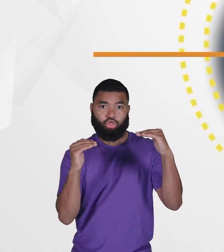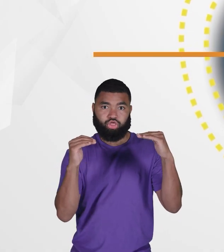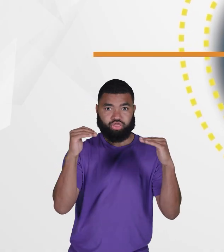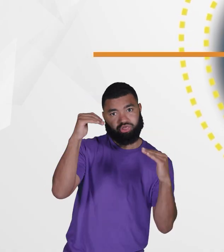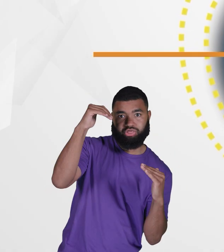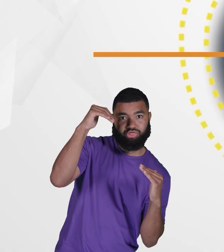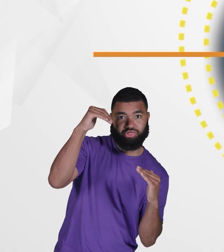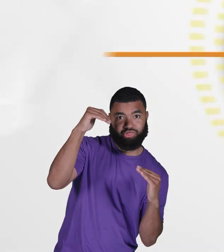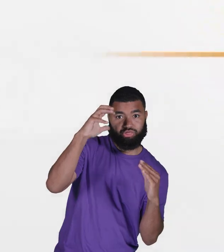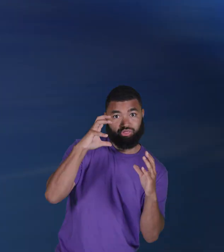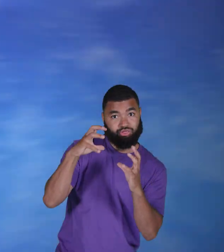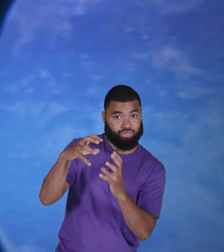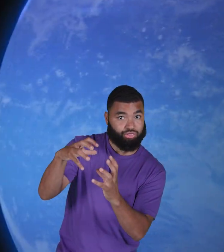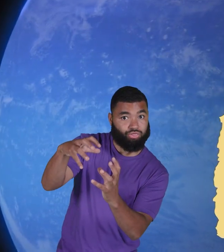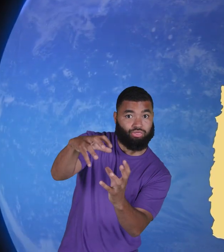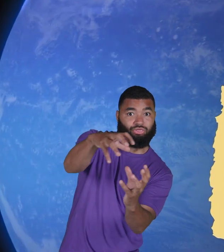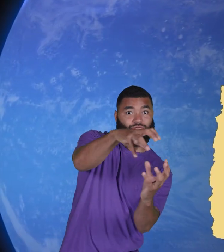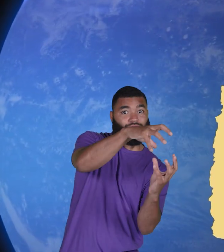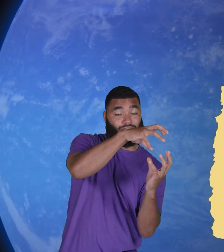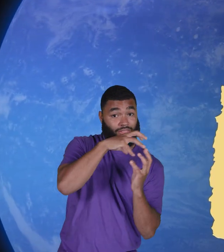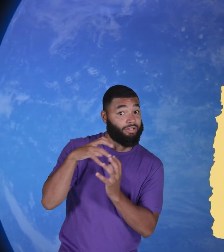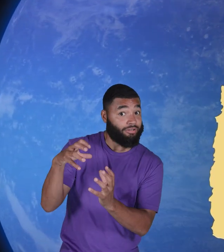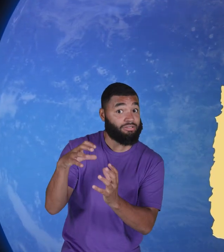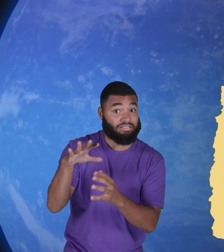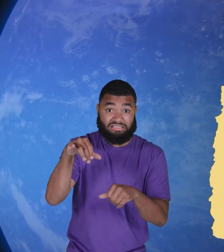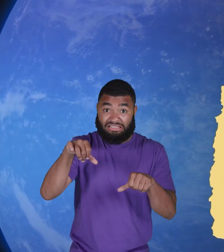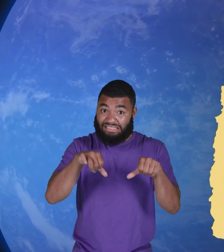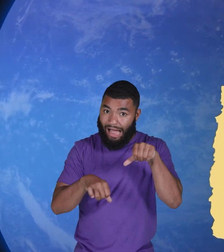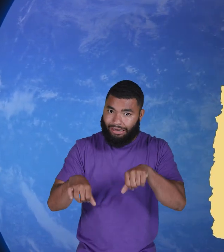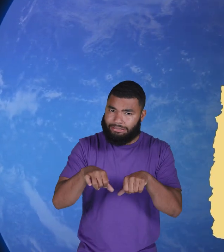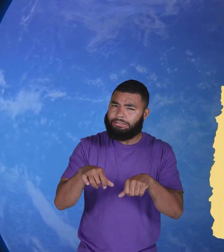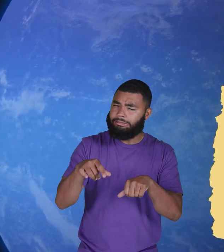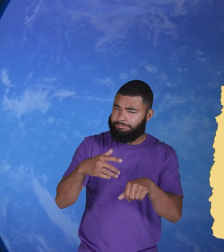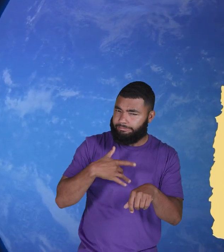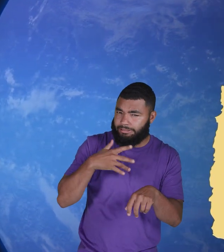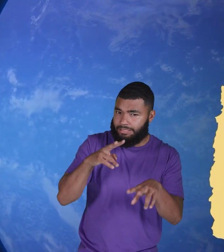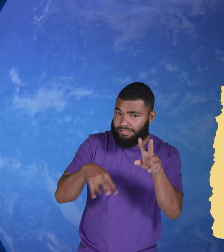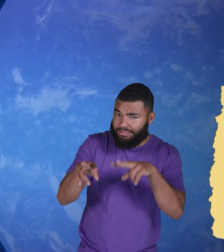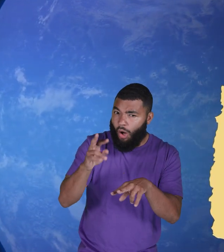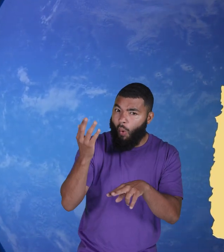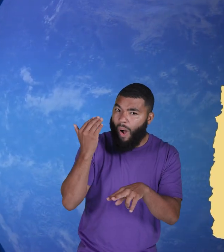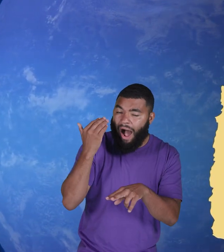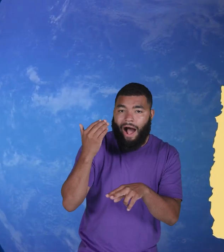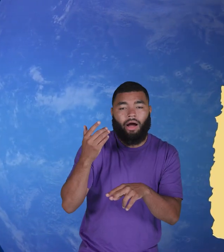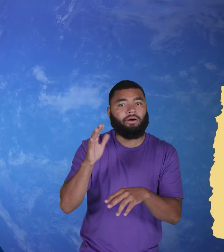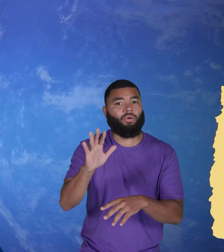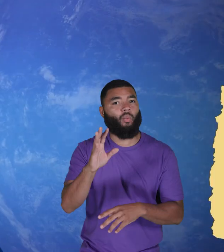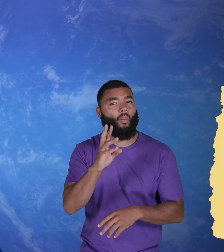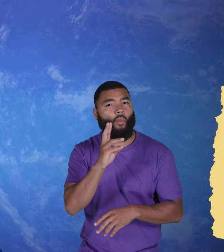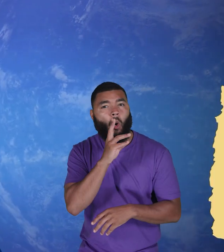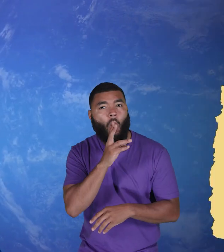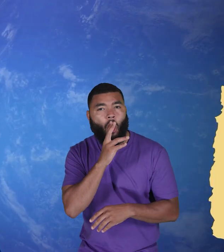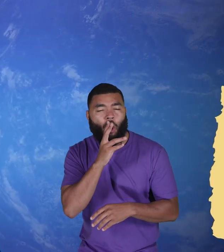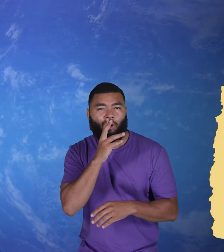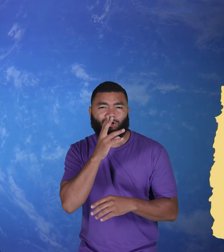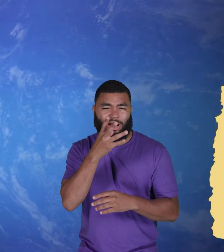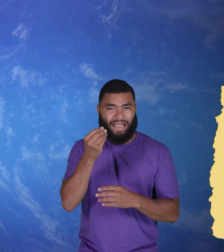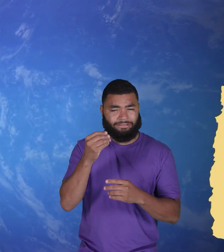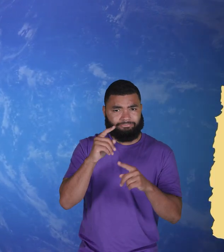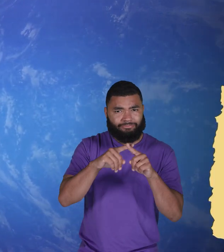lopsided. Scientists think this might be a result from movements of salty water or other materials deep inside the planet.